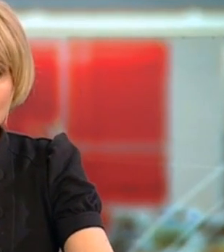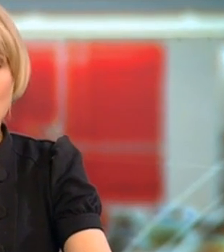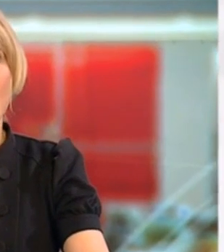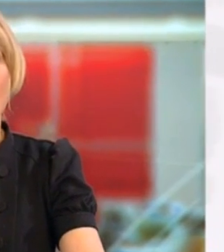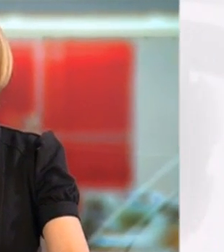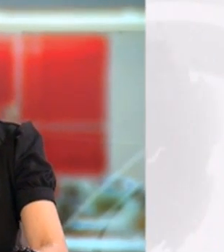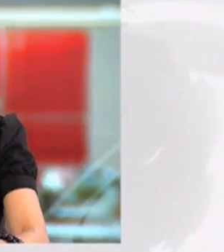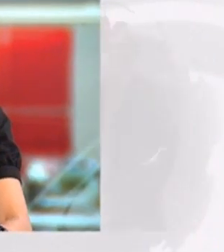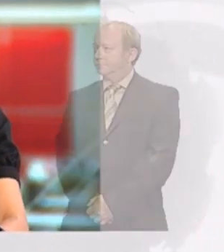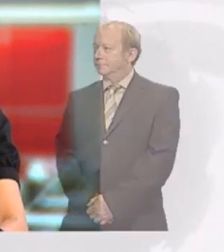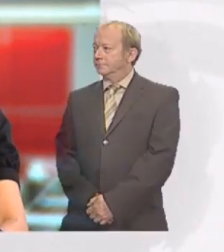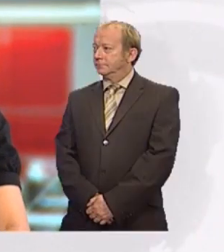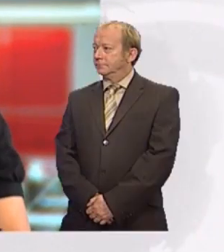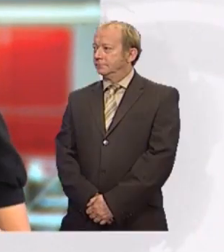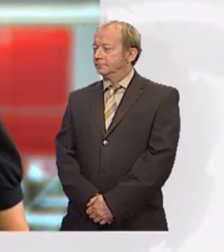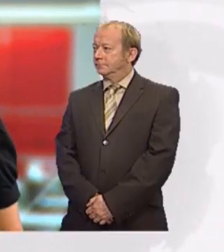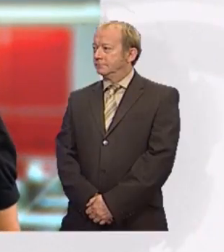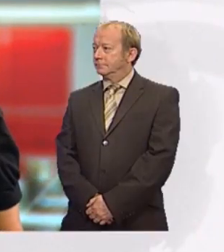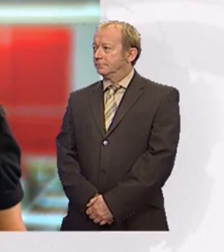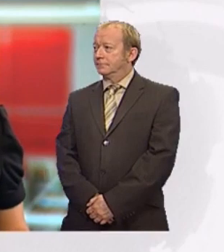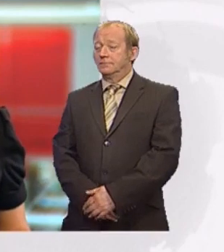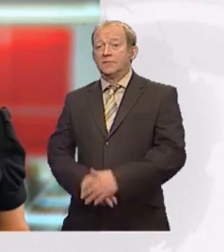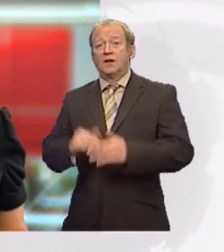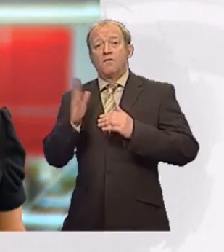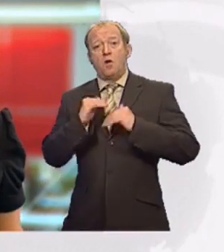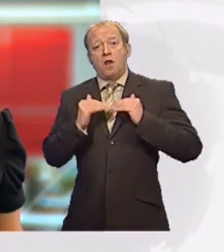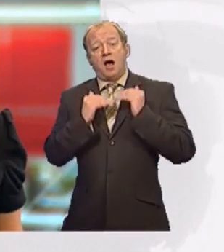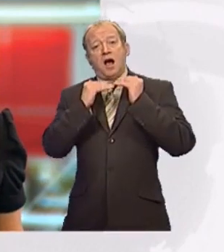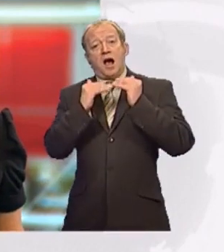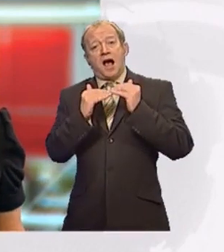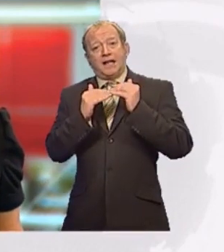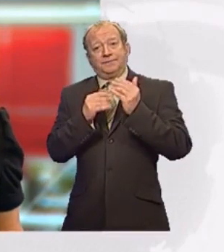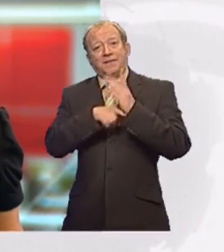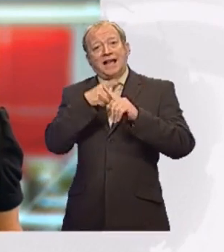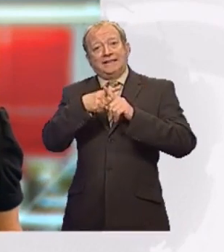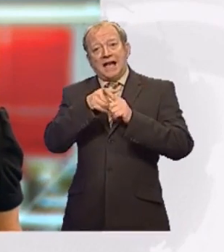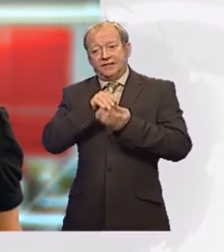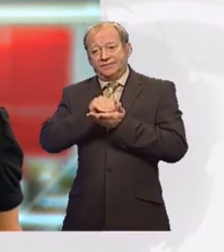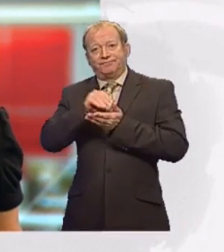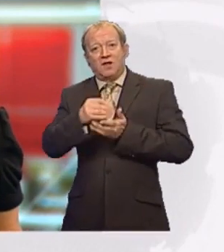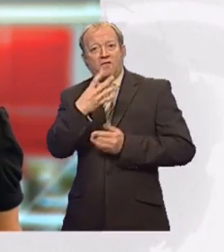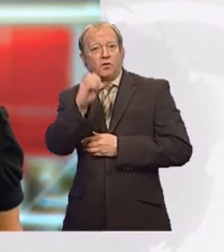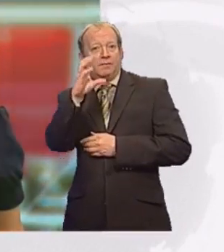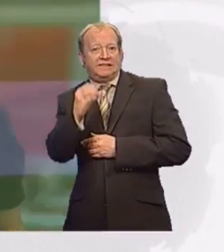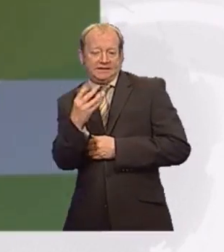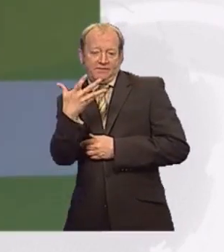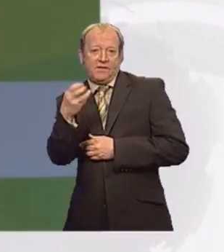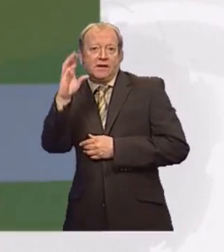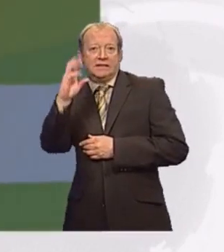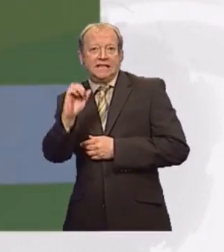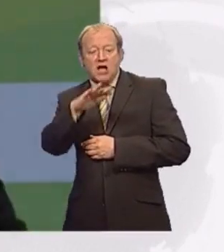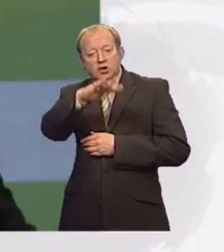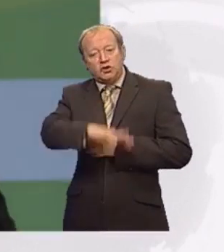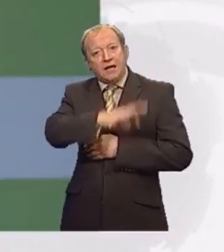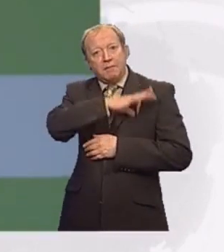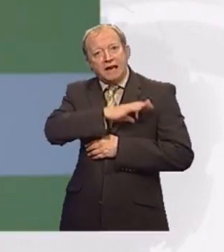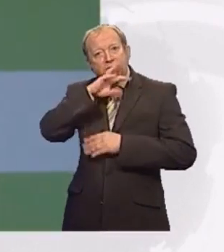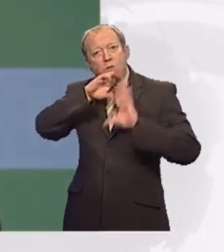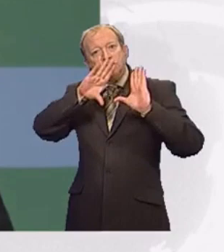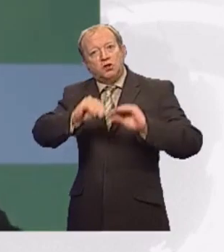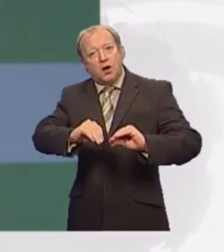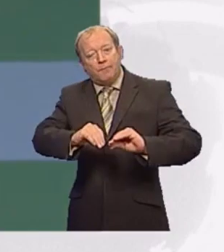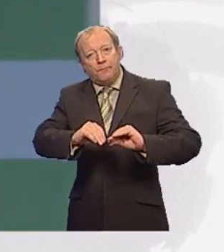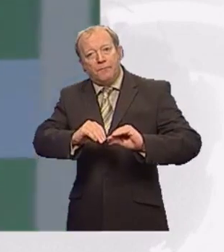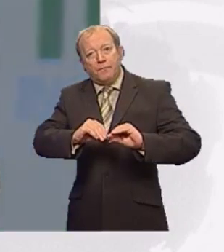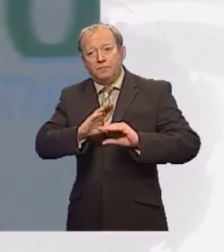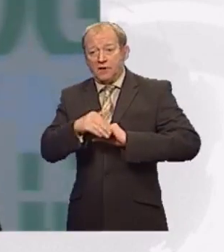An end to child benefit for all higher rate taxpayers will lose out from 2013. The change will affect more than a